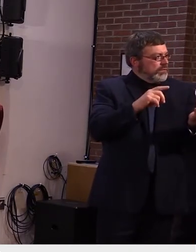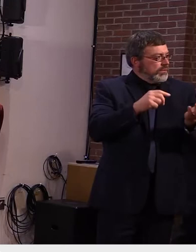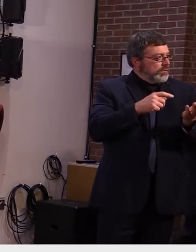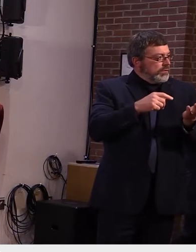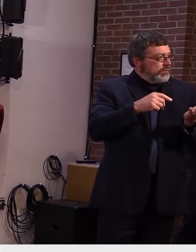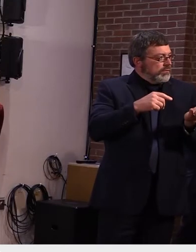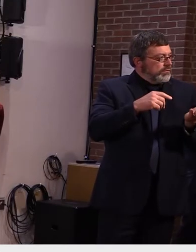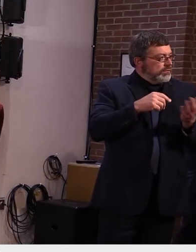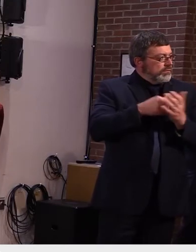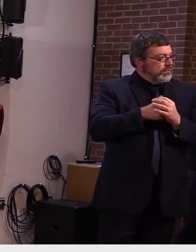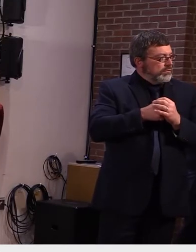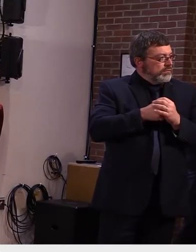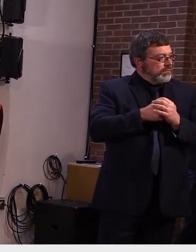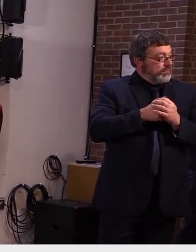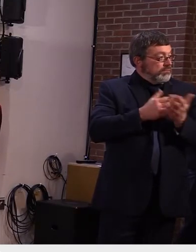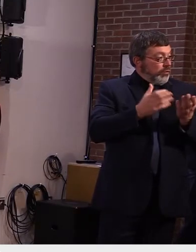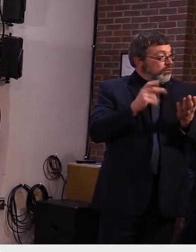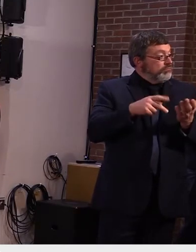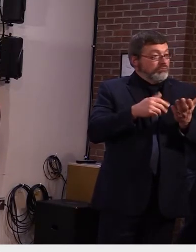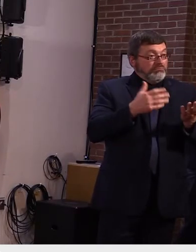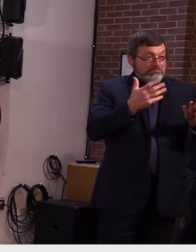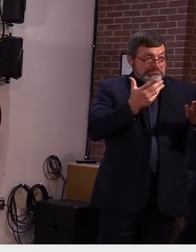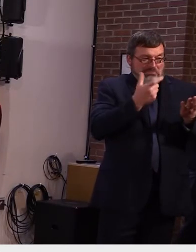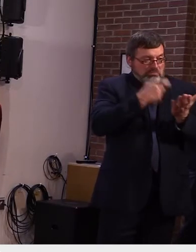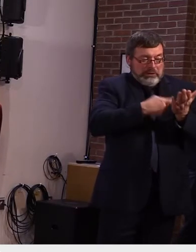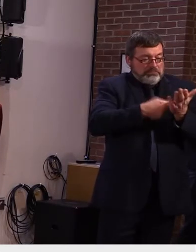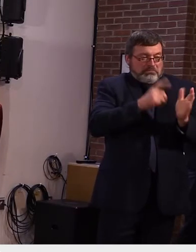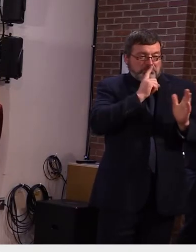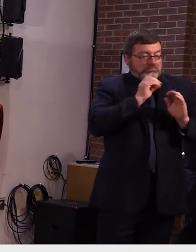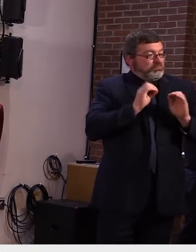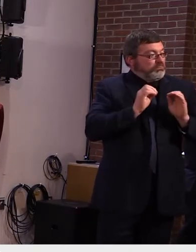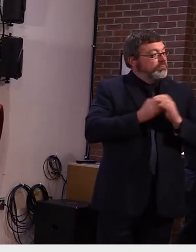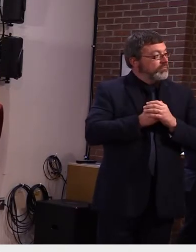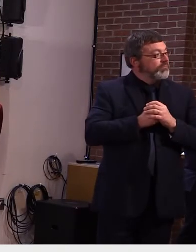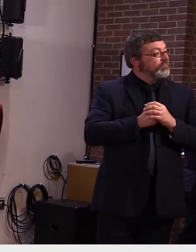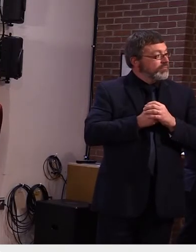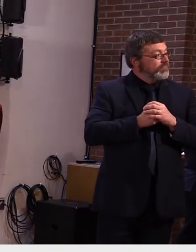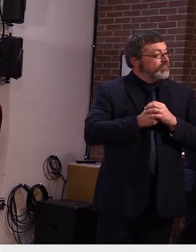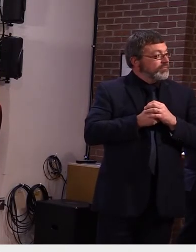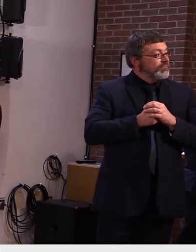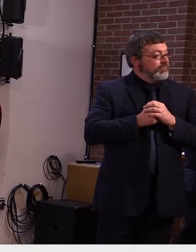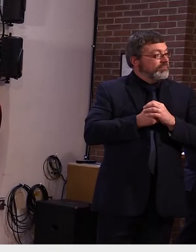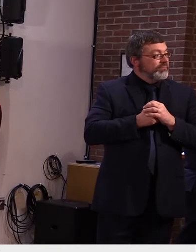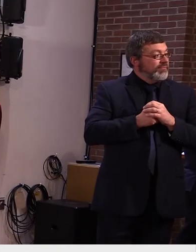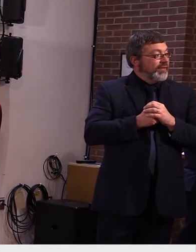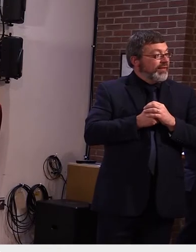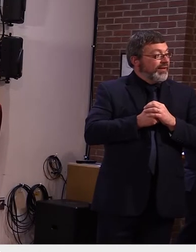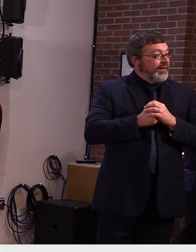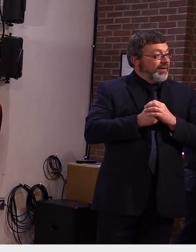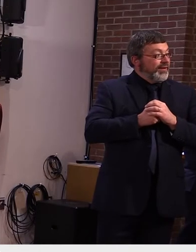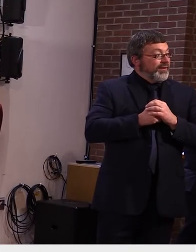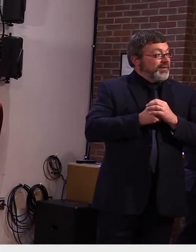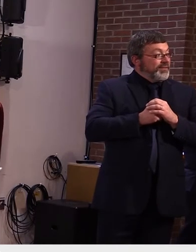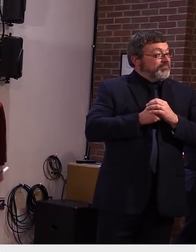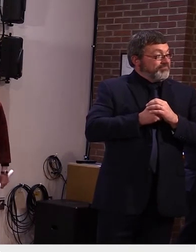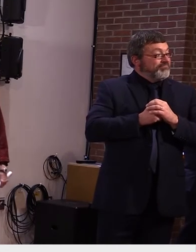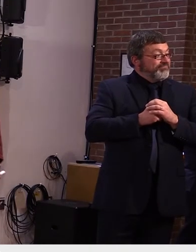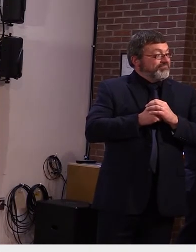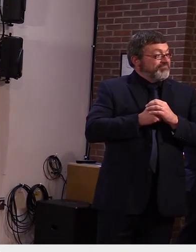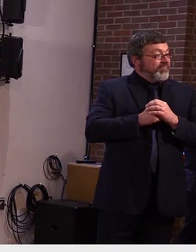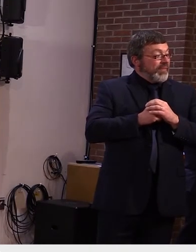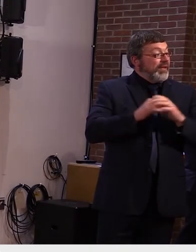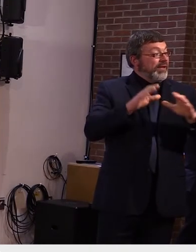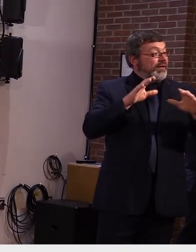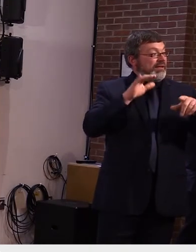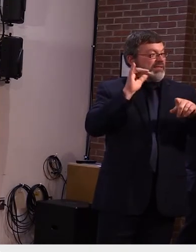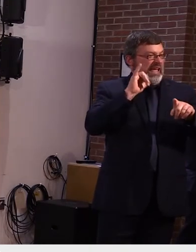to the electrification of vehicles electrification of heating devices um and uh and and so forth over